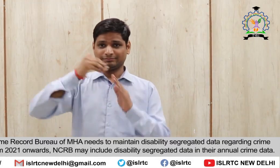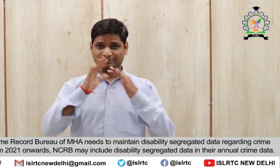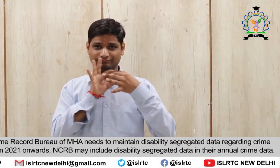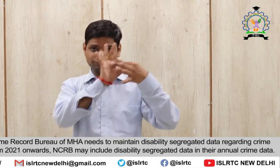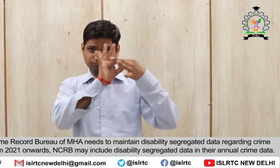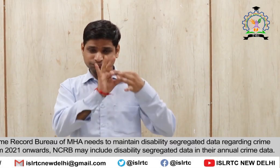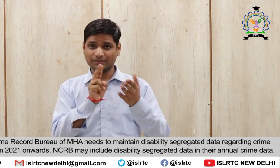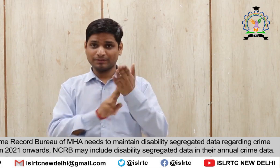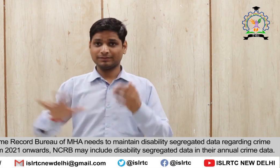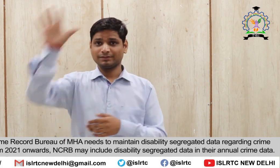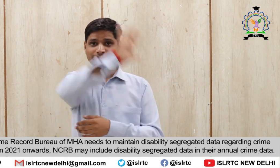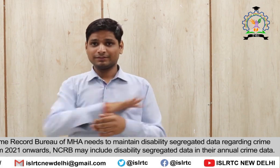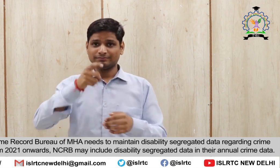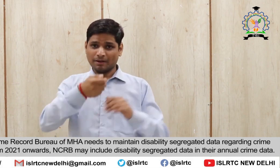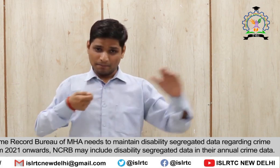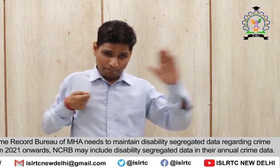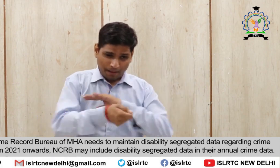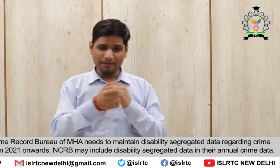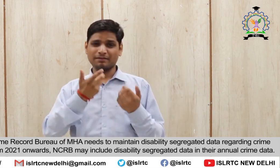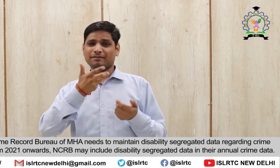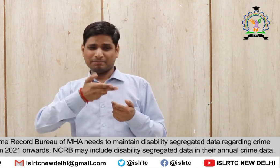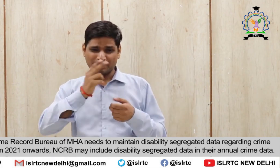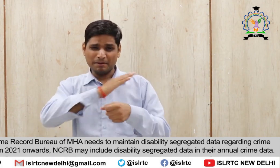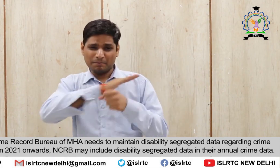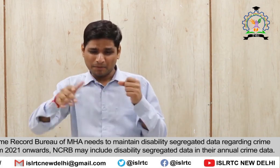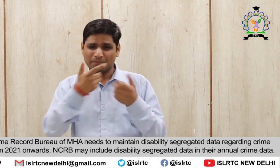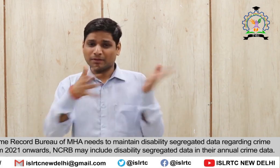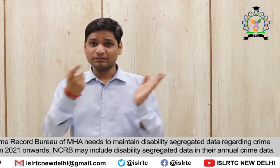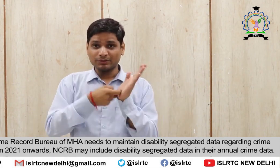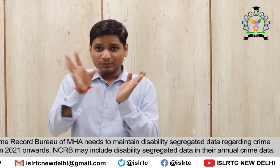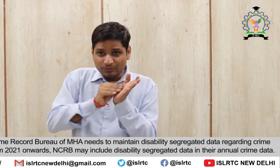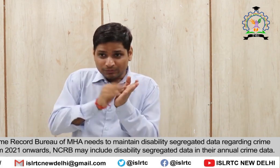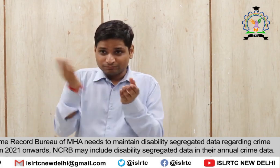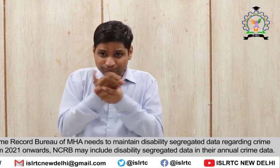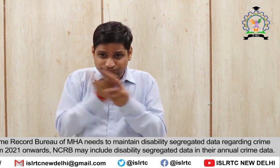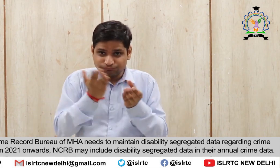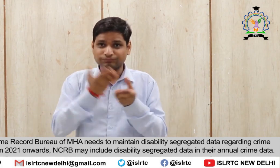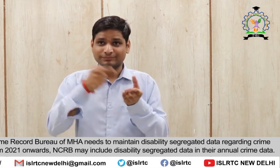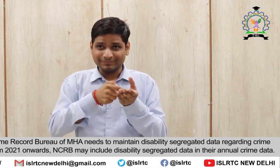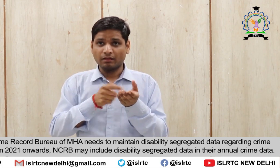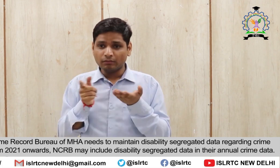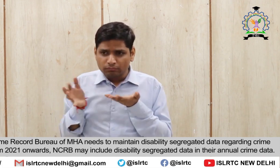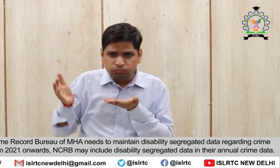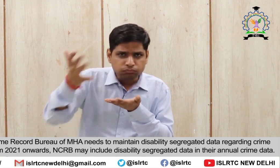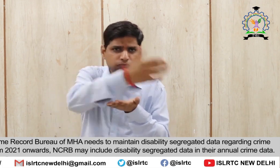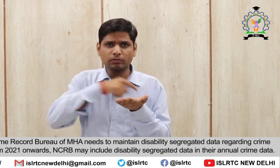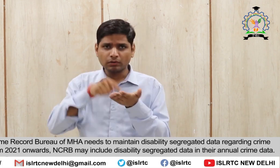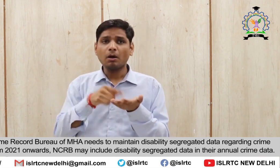The National Crime Record Bureau Of MHA Needs to maintain Disability